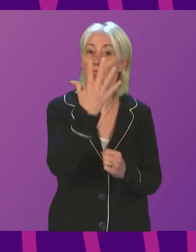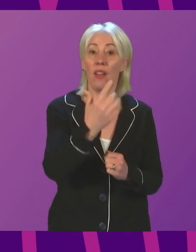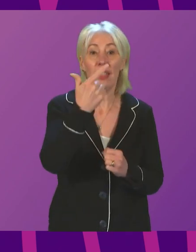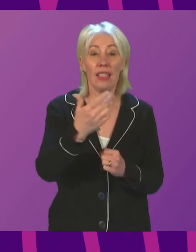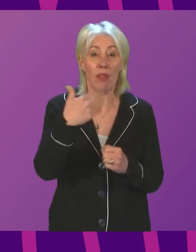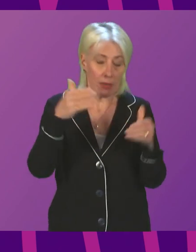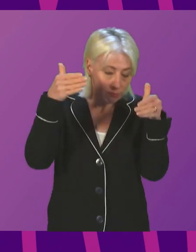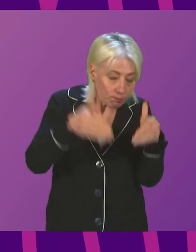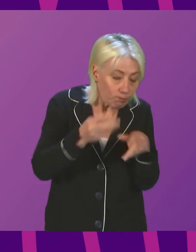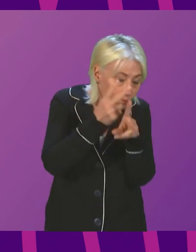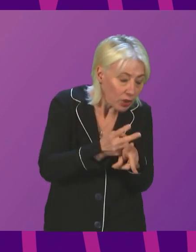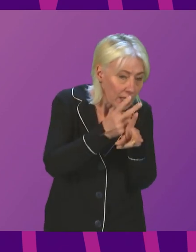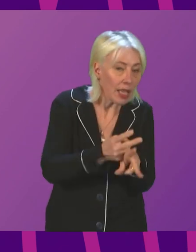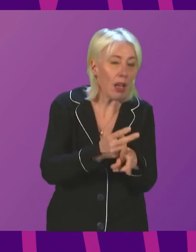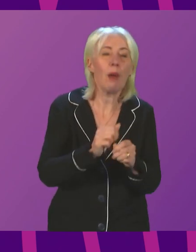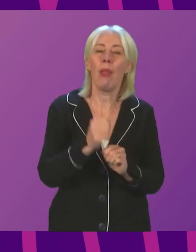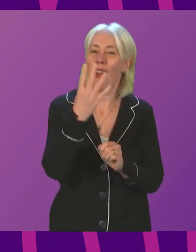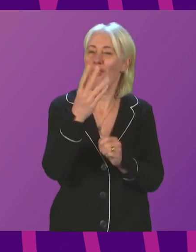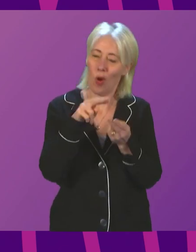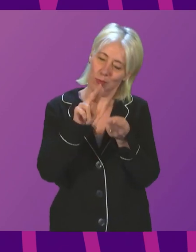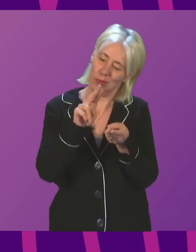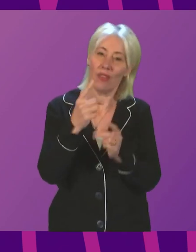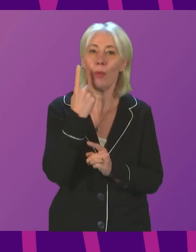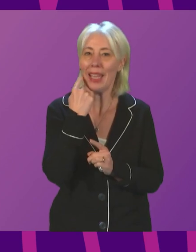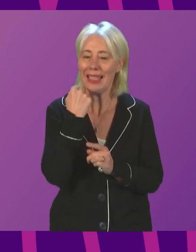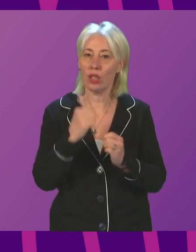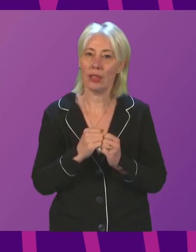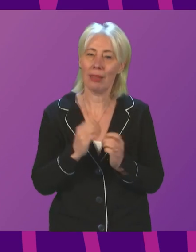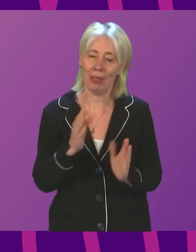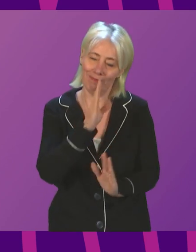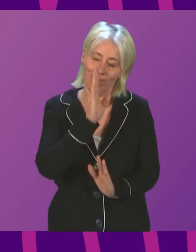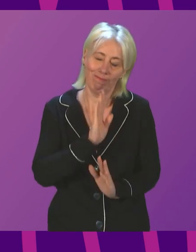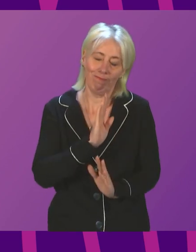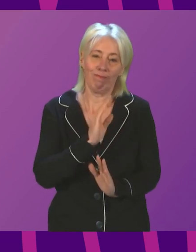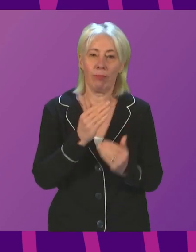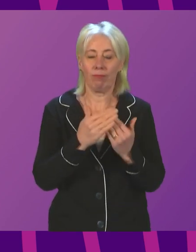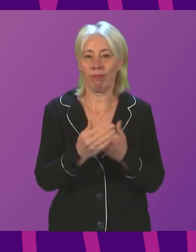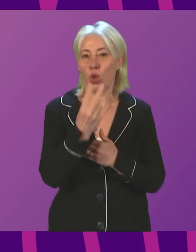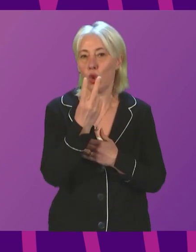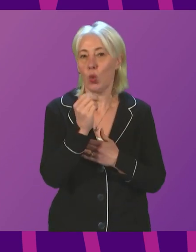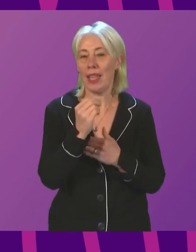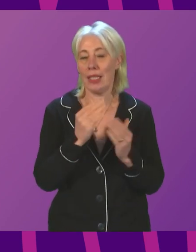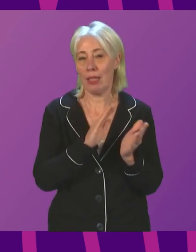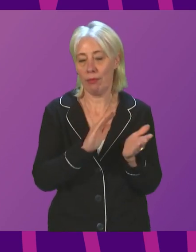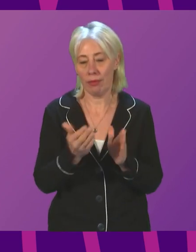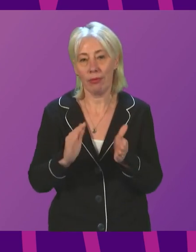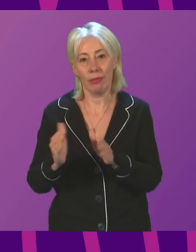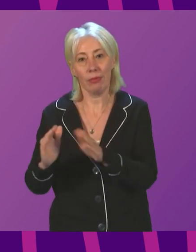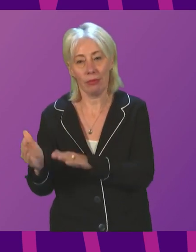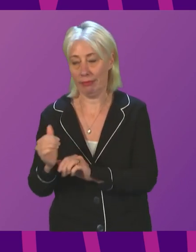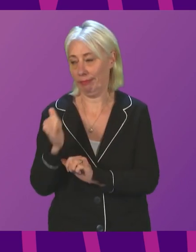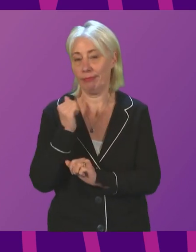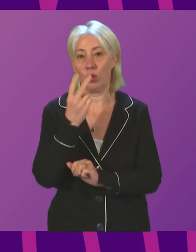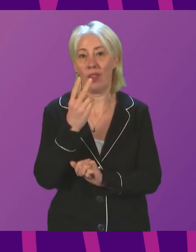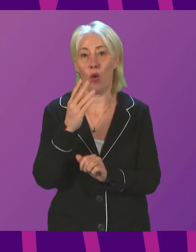are receiving intensive care, 4 more than yesterday and sadly a further 20 deaths have been reported over the past 24